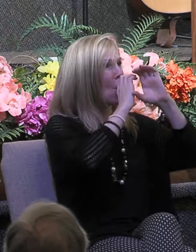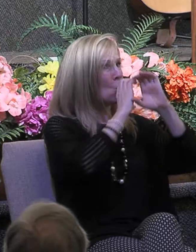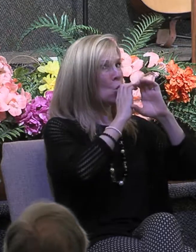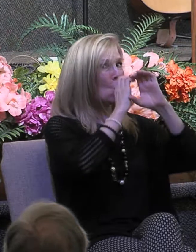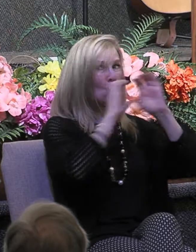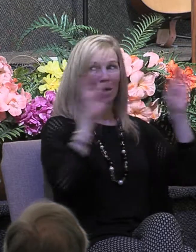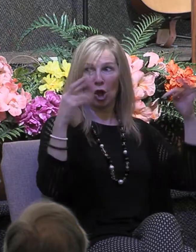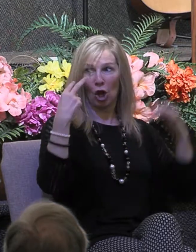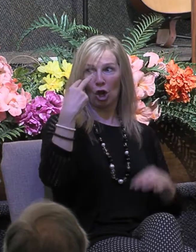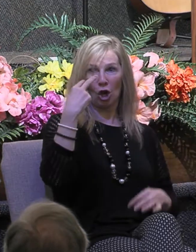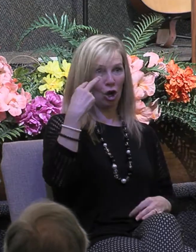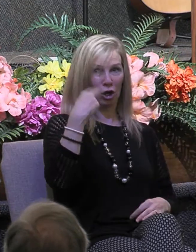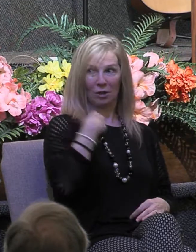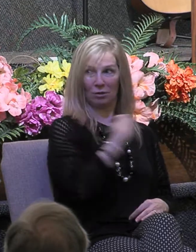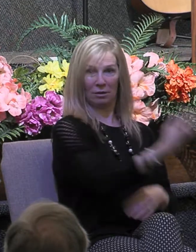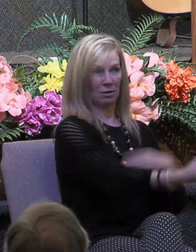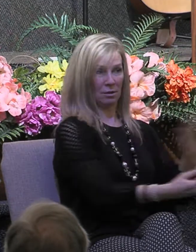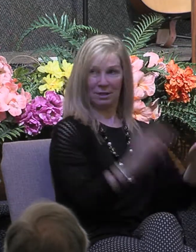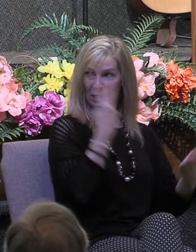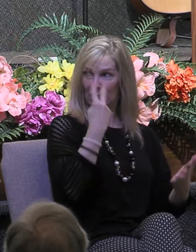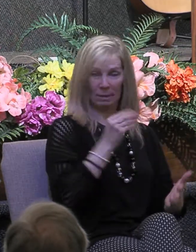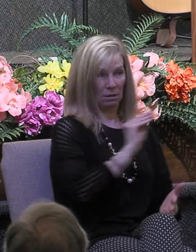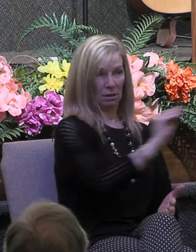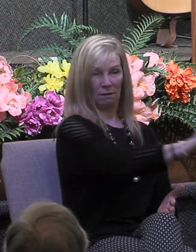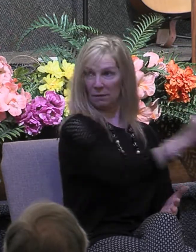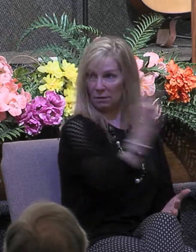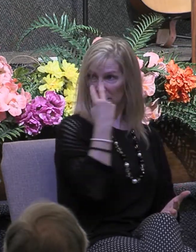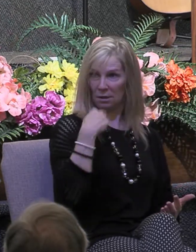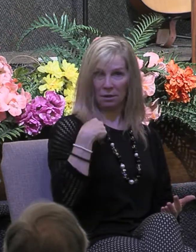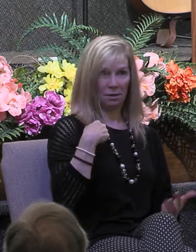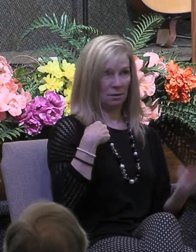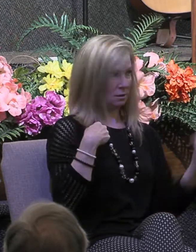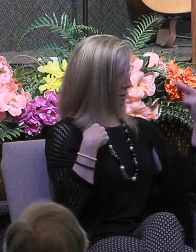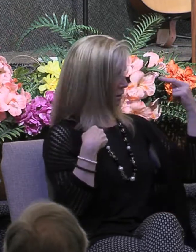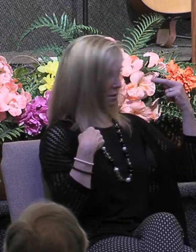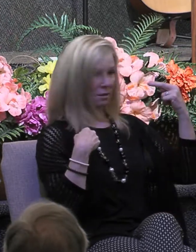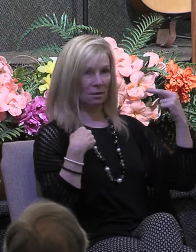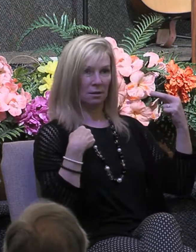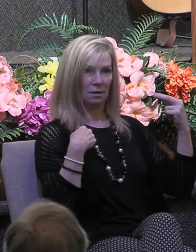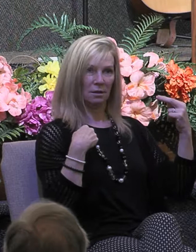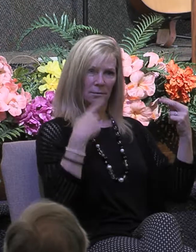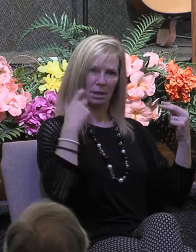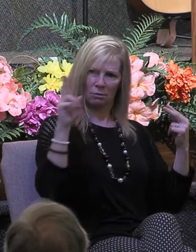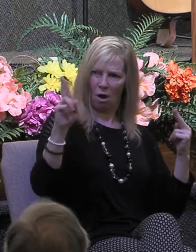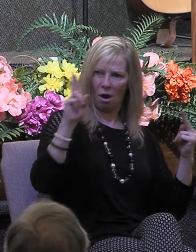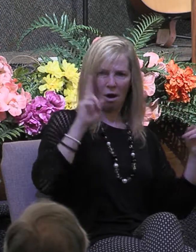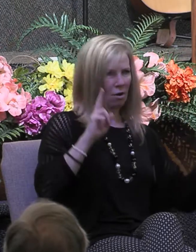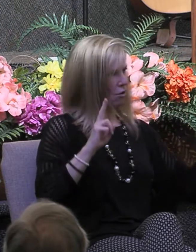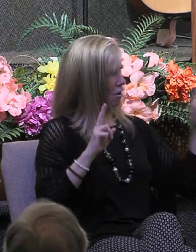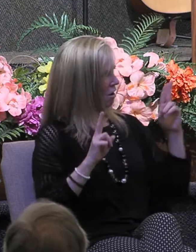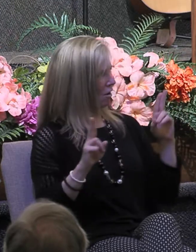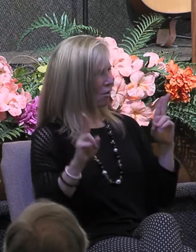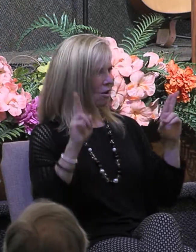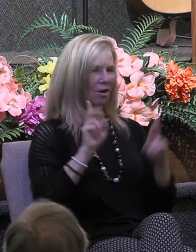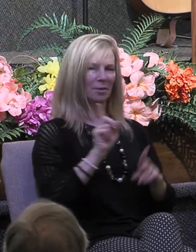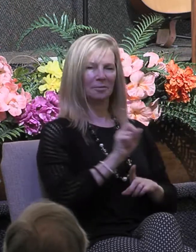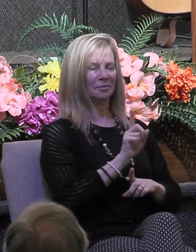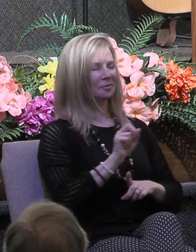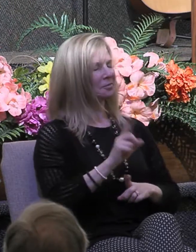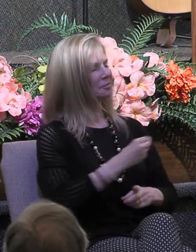as the hypocrites do in the synagogues and in the streets so that they may be honored by men truly I say to